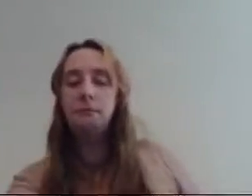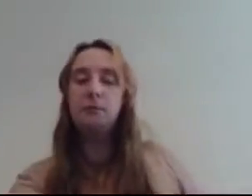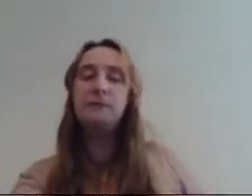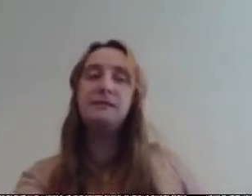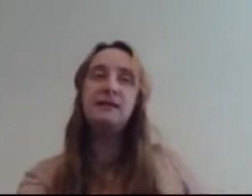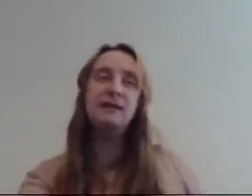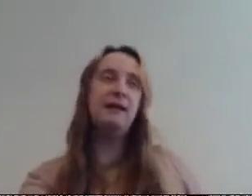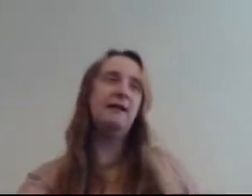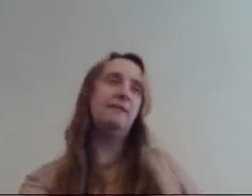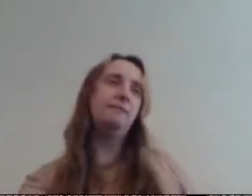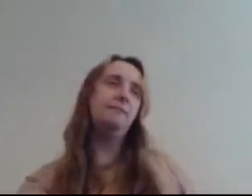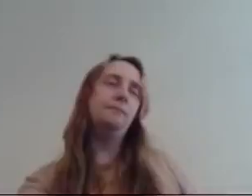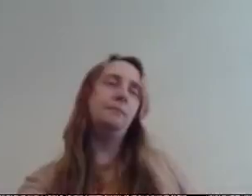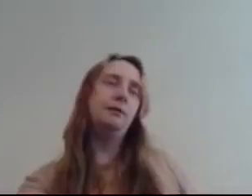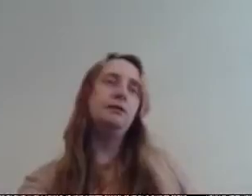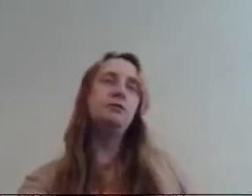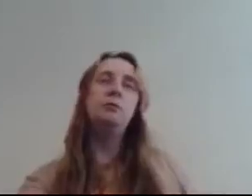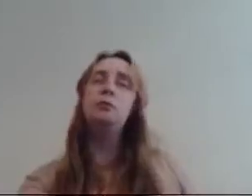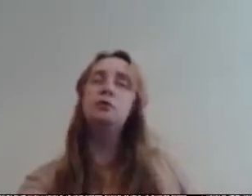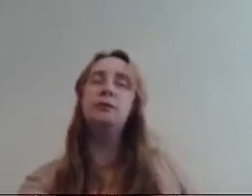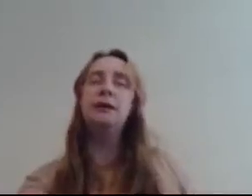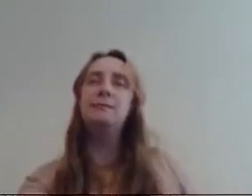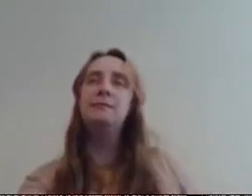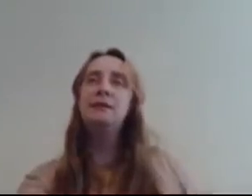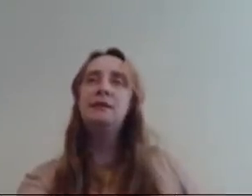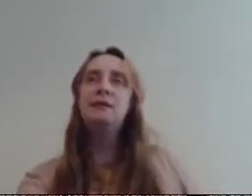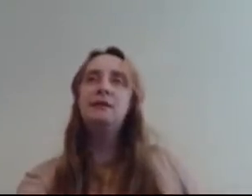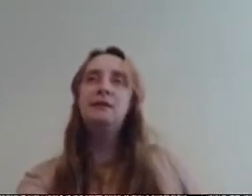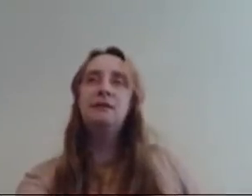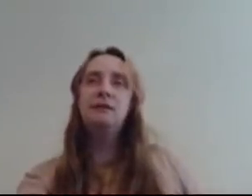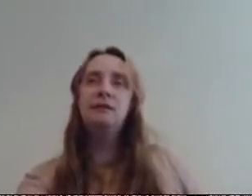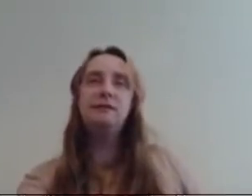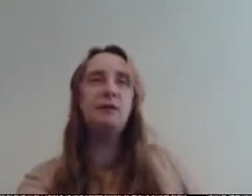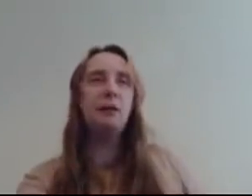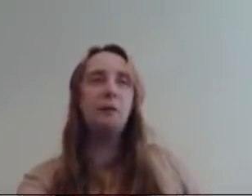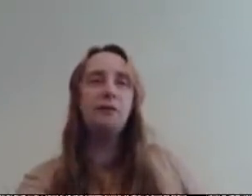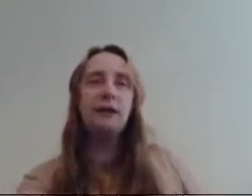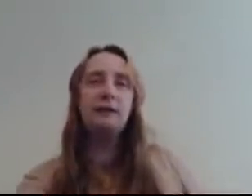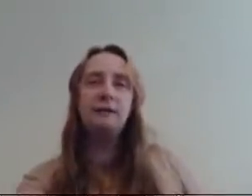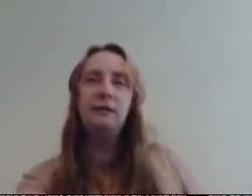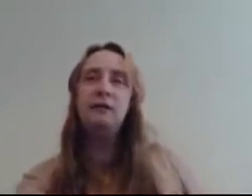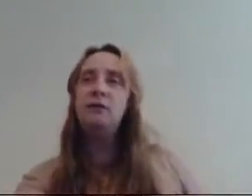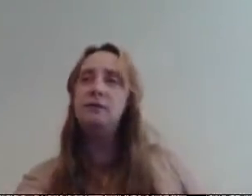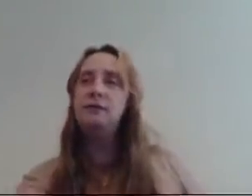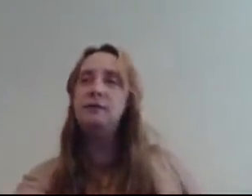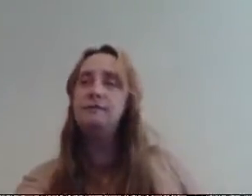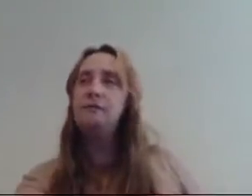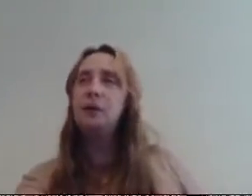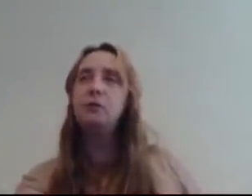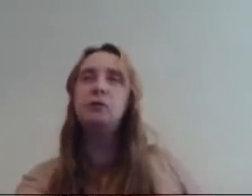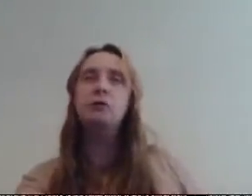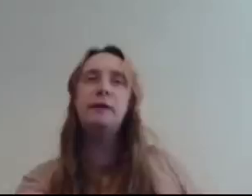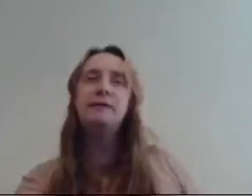but we just see as you know i'm no good with names you just see like one of the guys using quirk twice